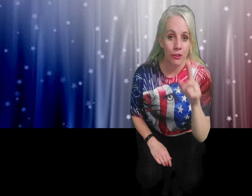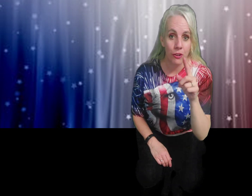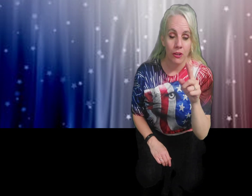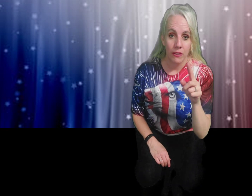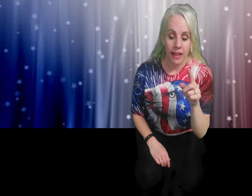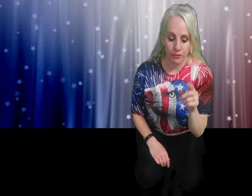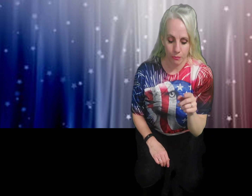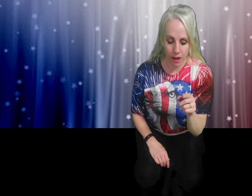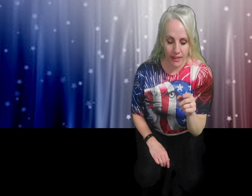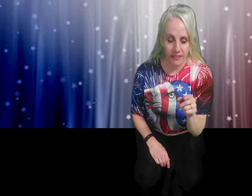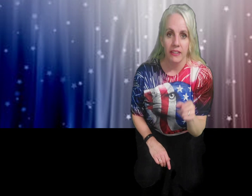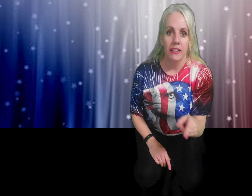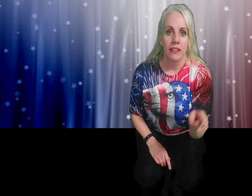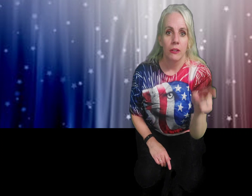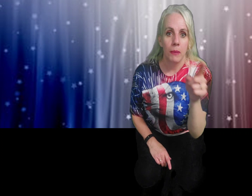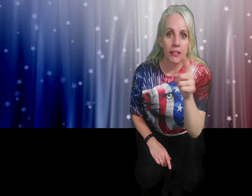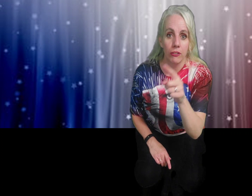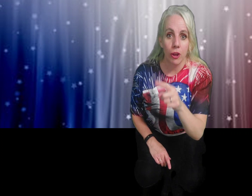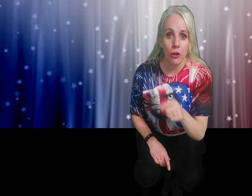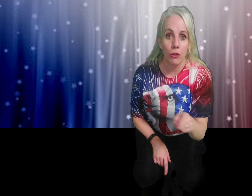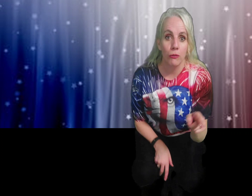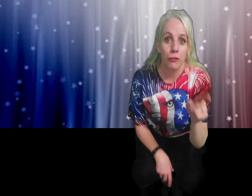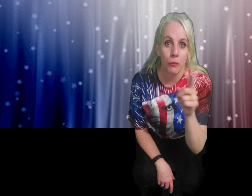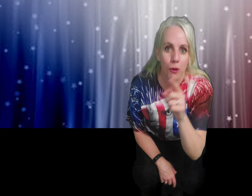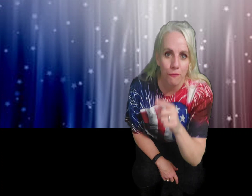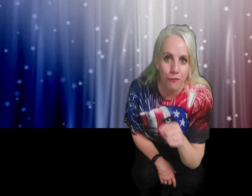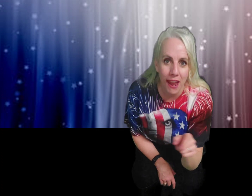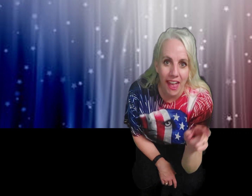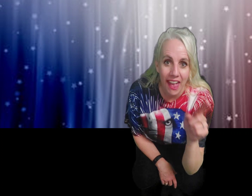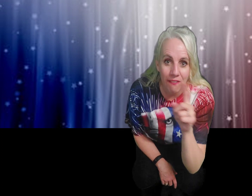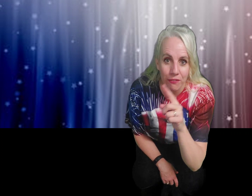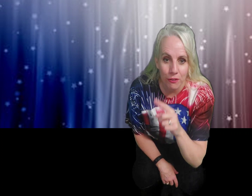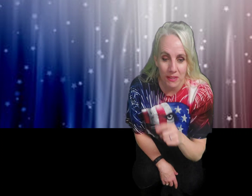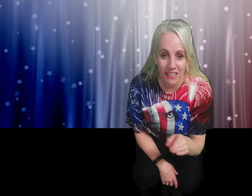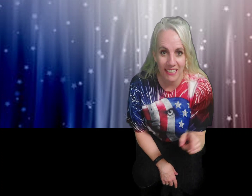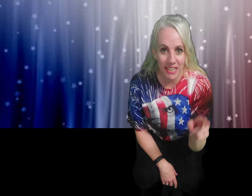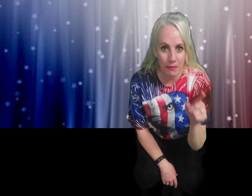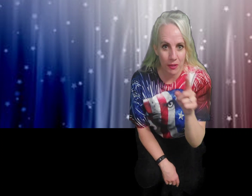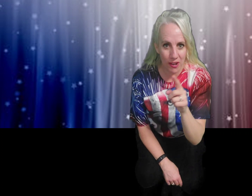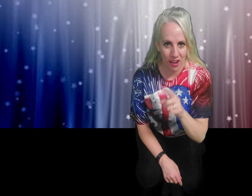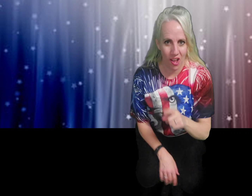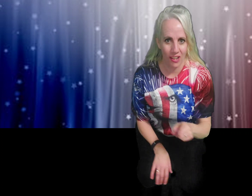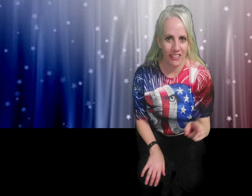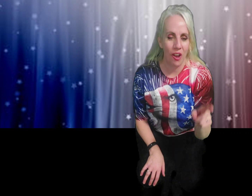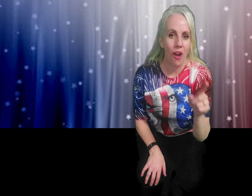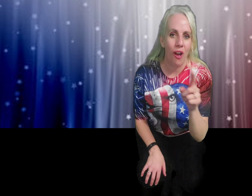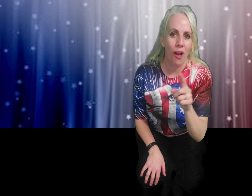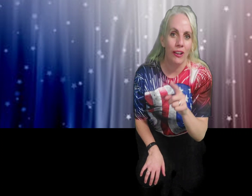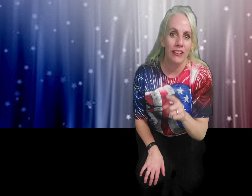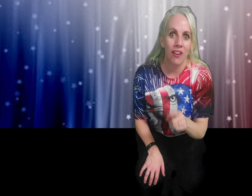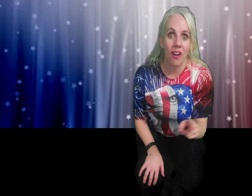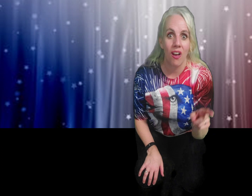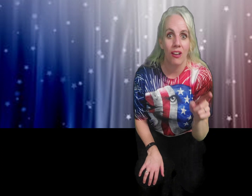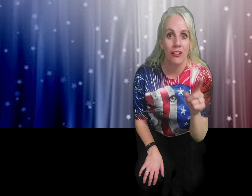That's right. You make a circle for the word forever because it keeps going on and on and on